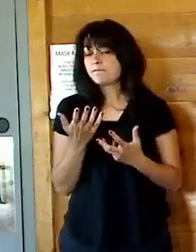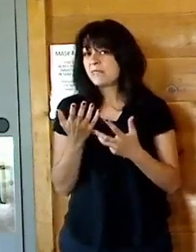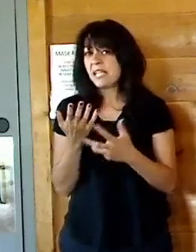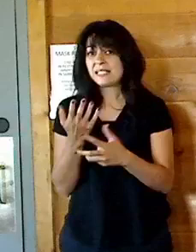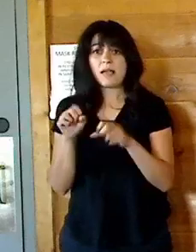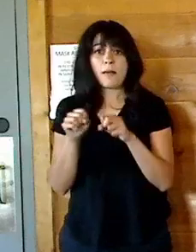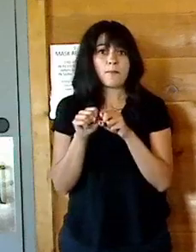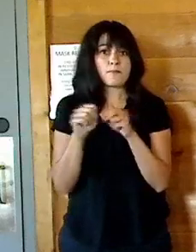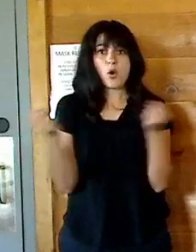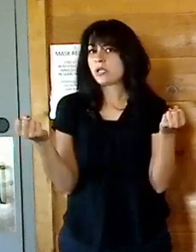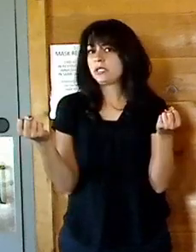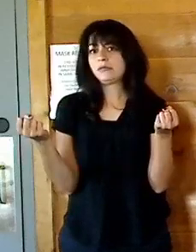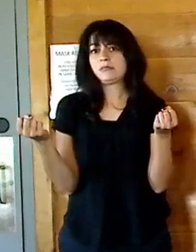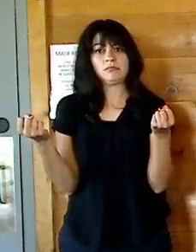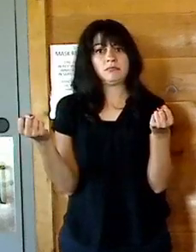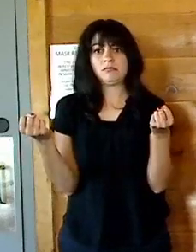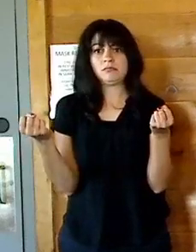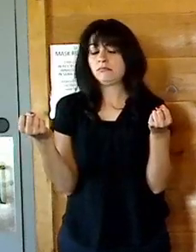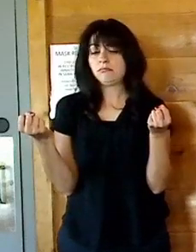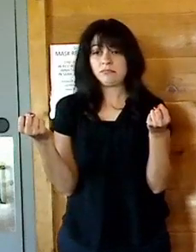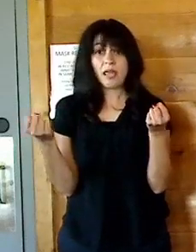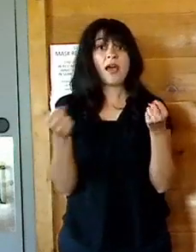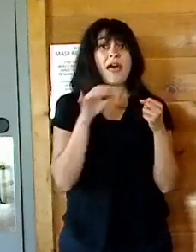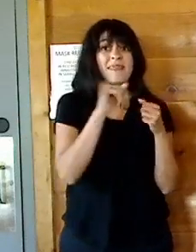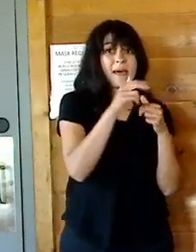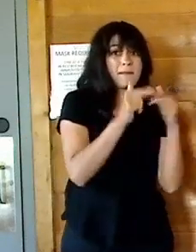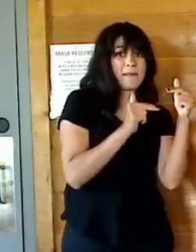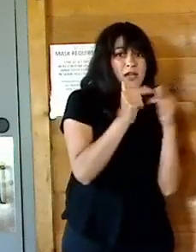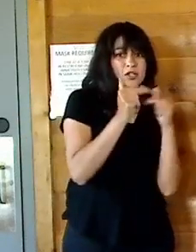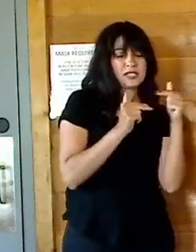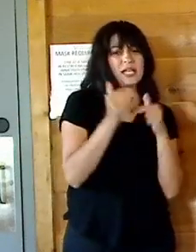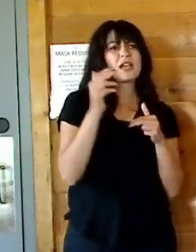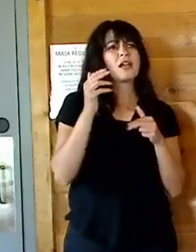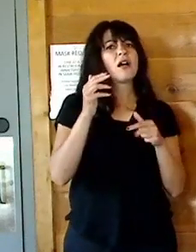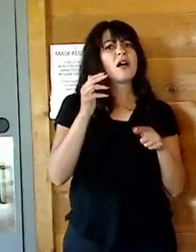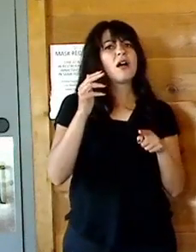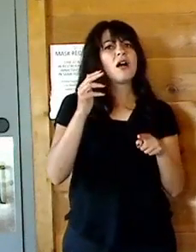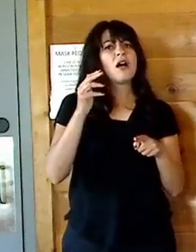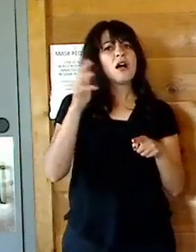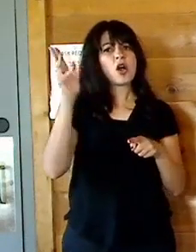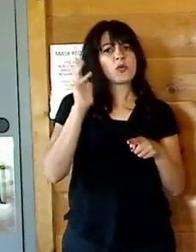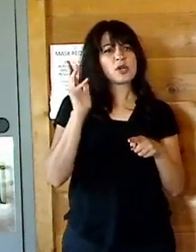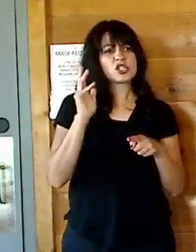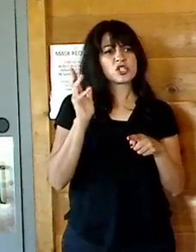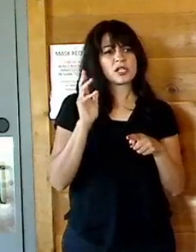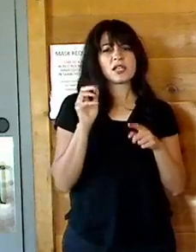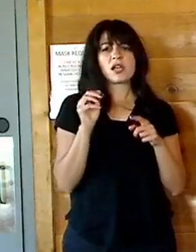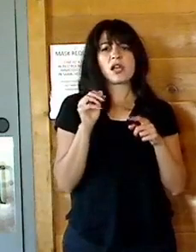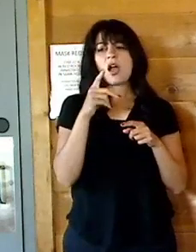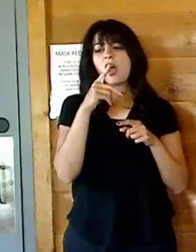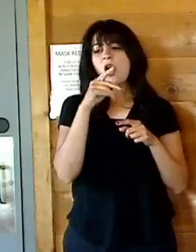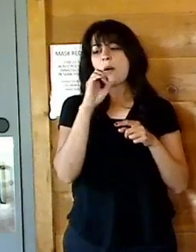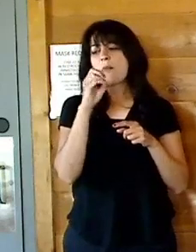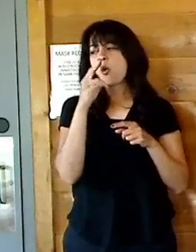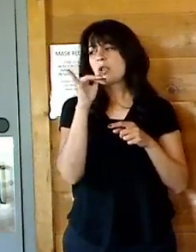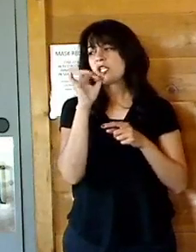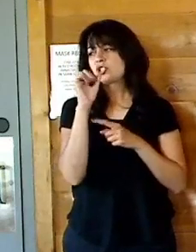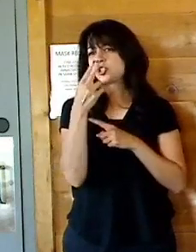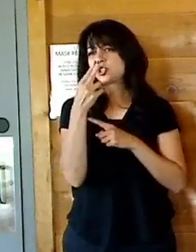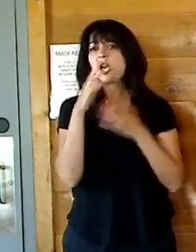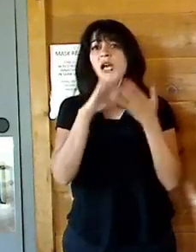malfunctioned completely. The building was originally the Polish Community Center.